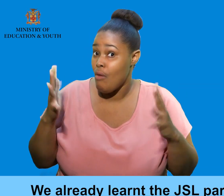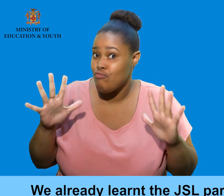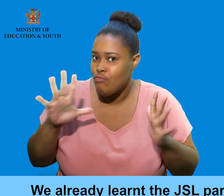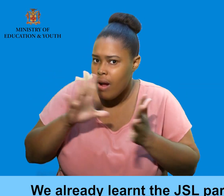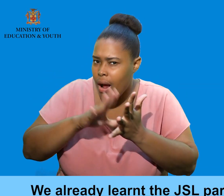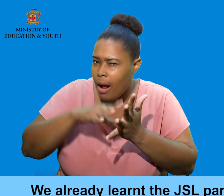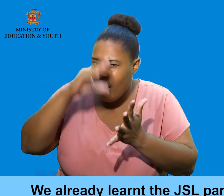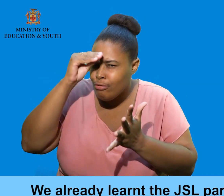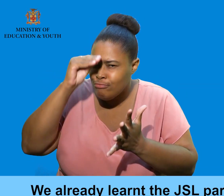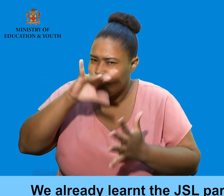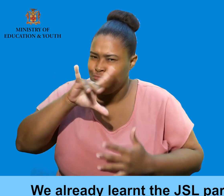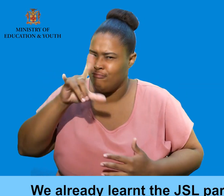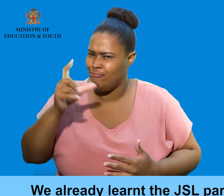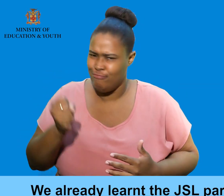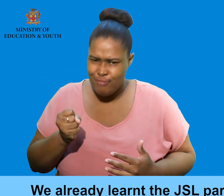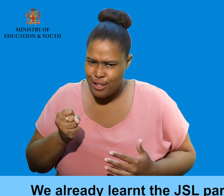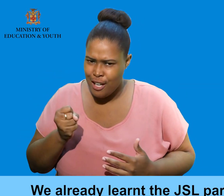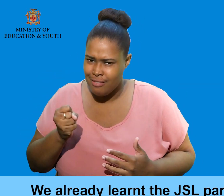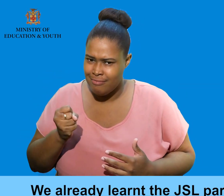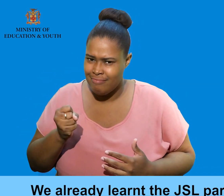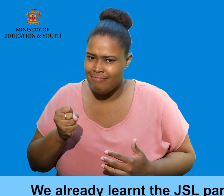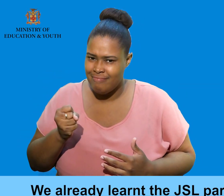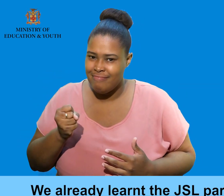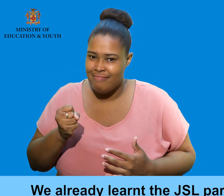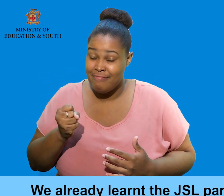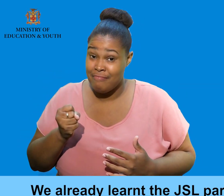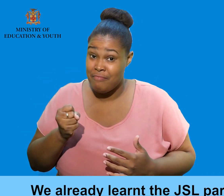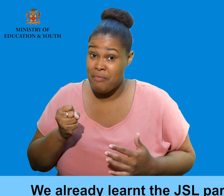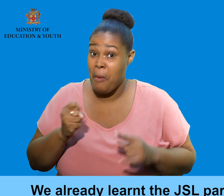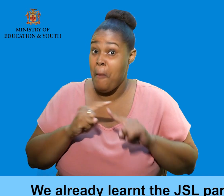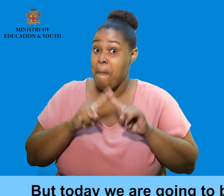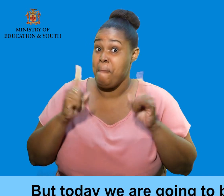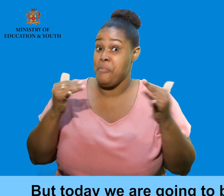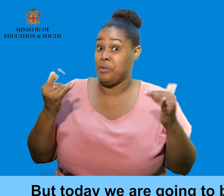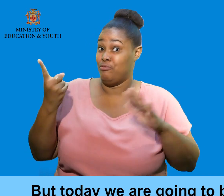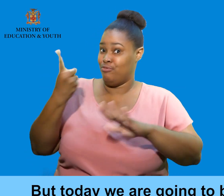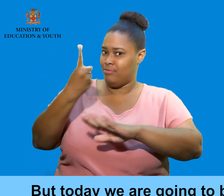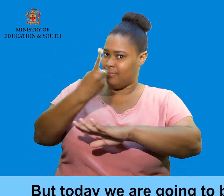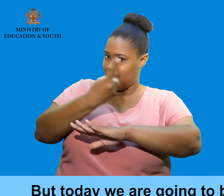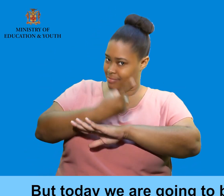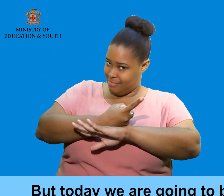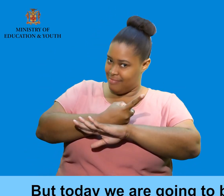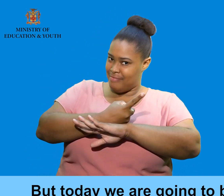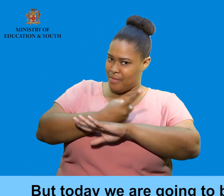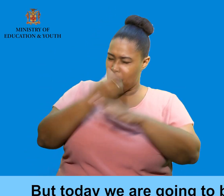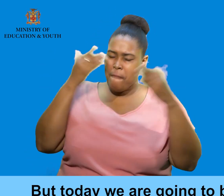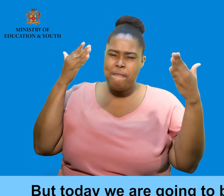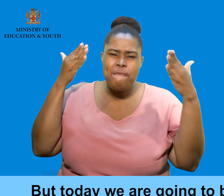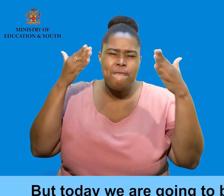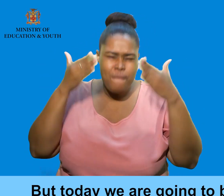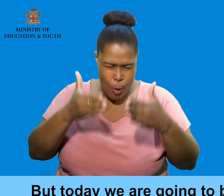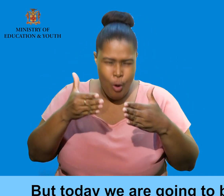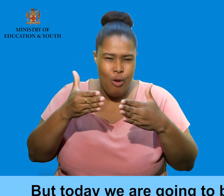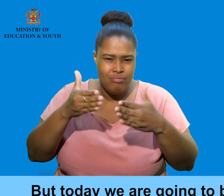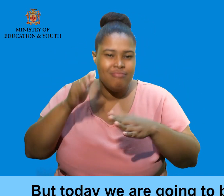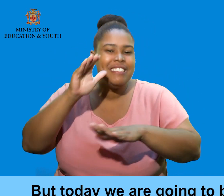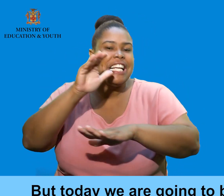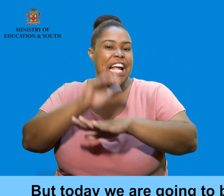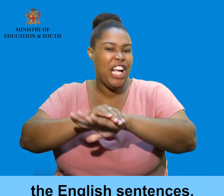We already learnt the JSL part of what happened. But today, we are going to be focusing